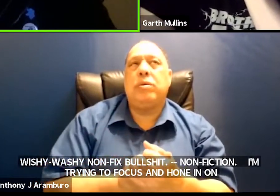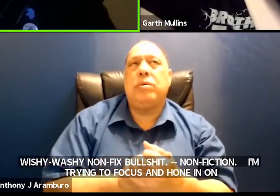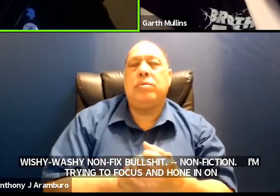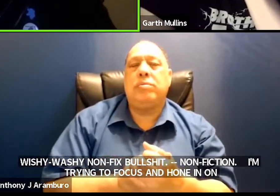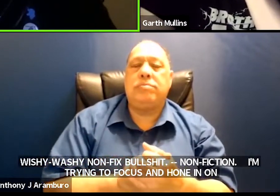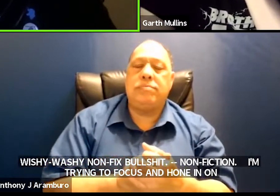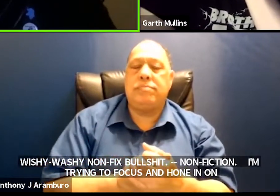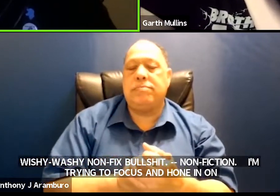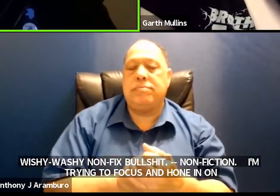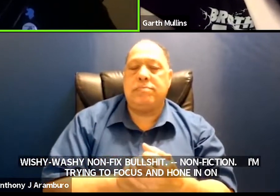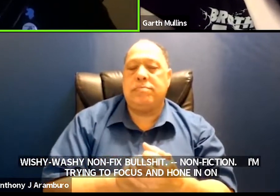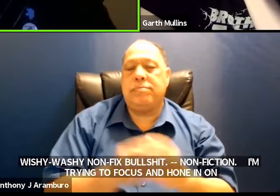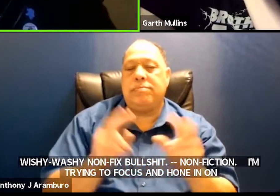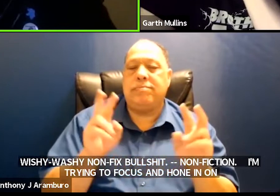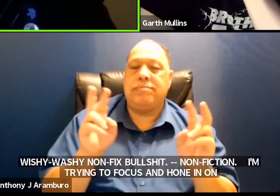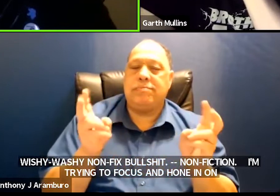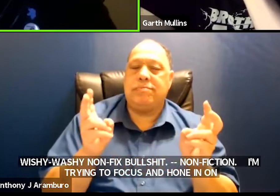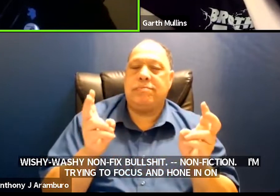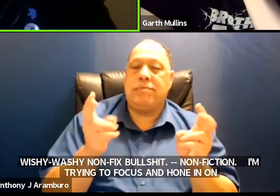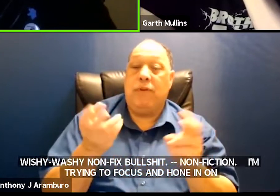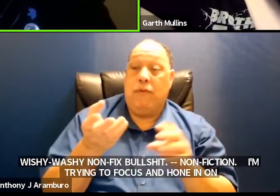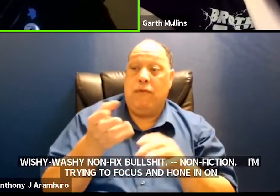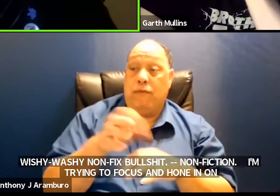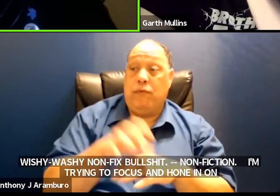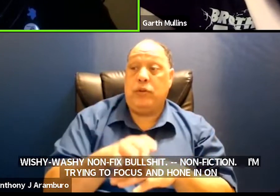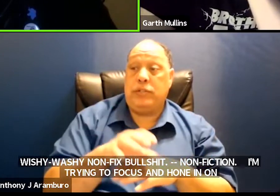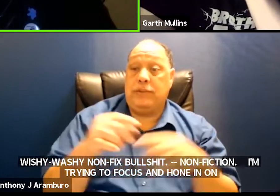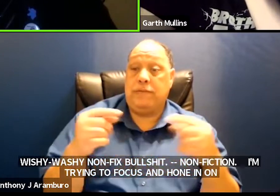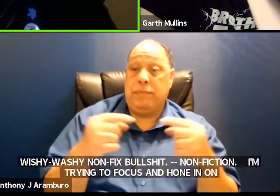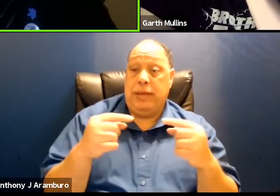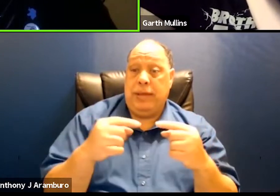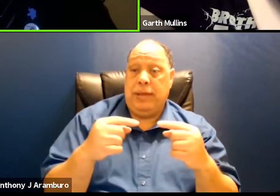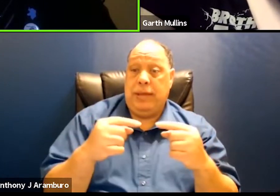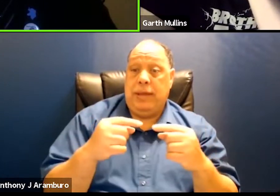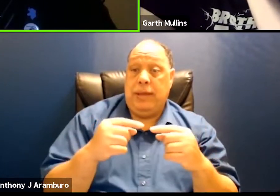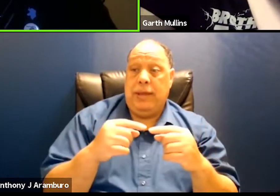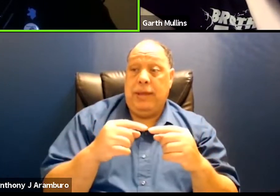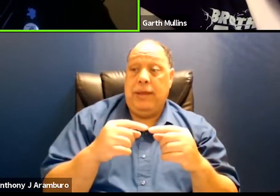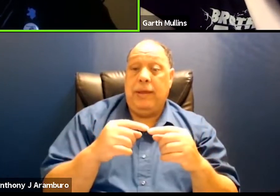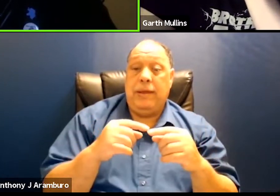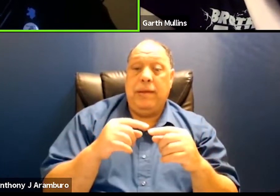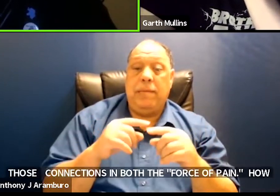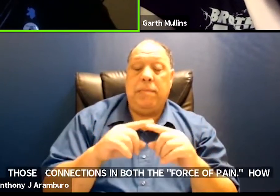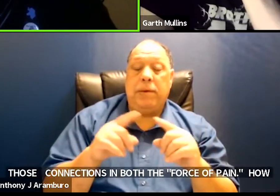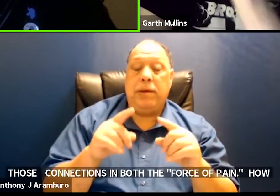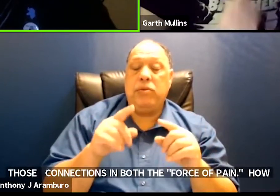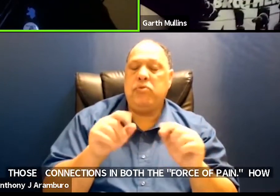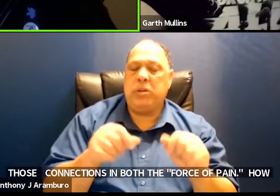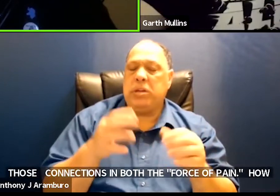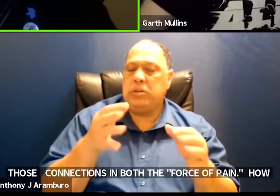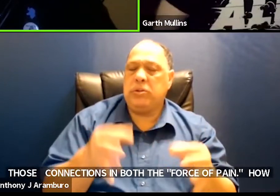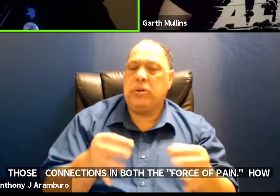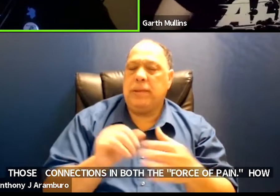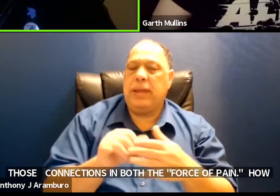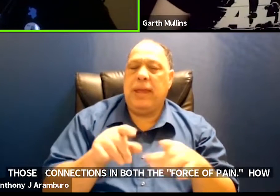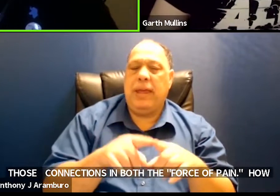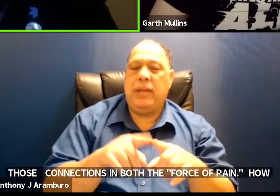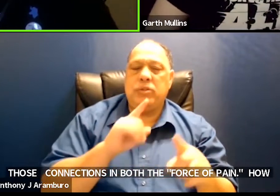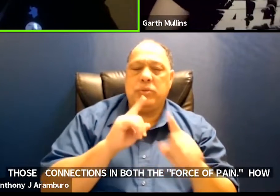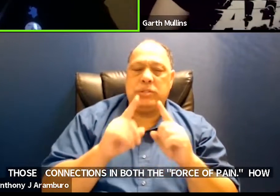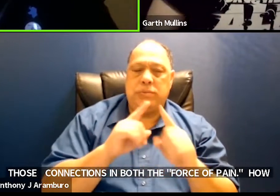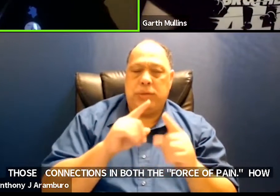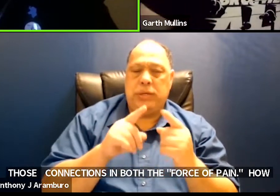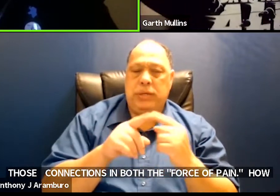quote-unquote source of pain um however much you can kind of determine that as you were as you were speaking to there